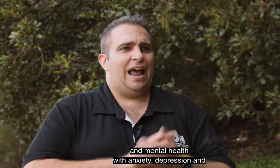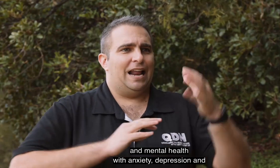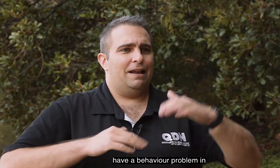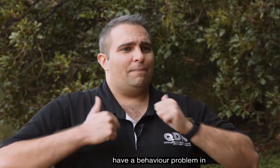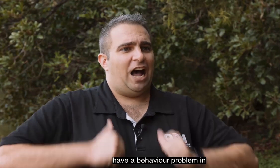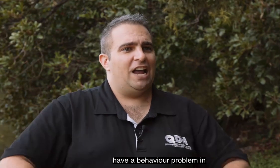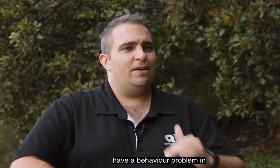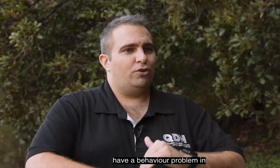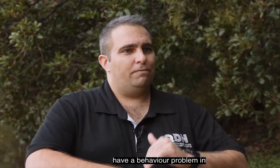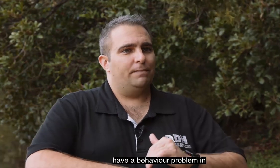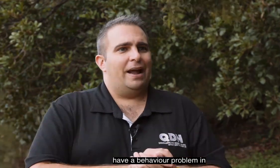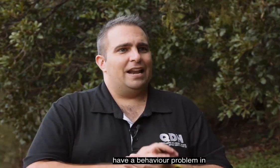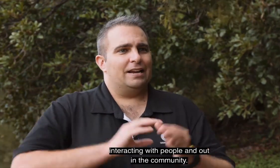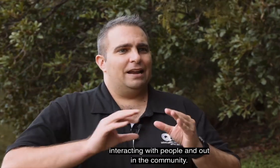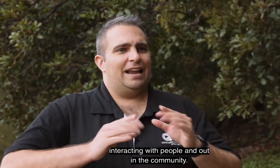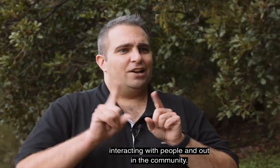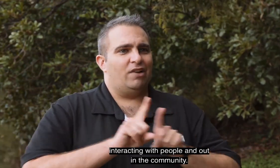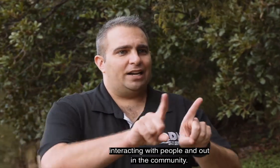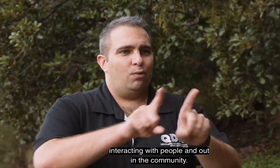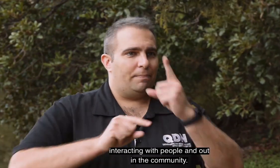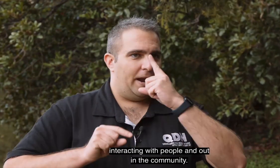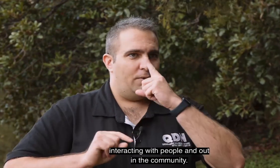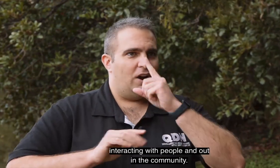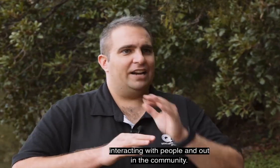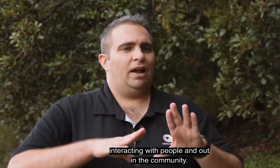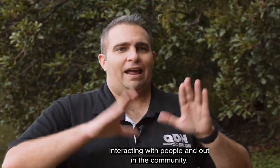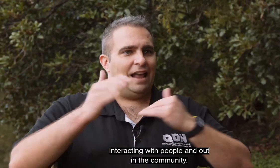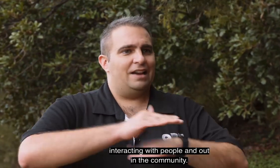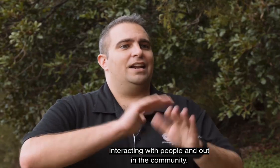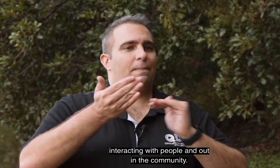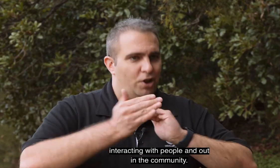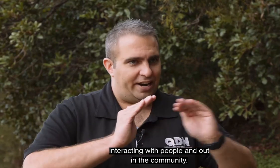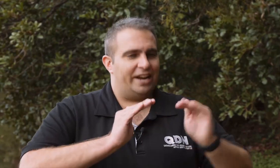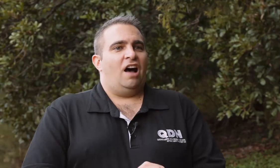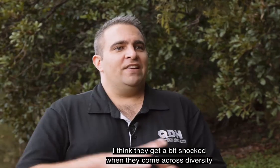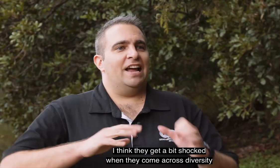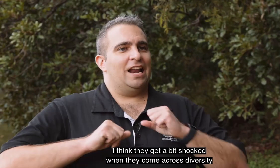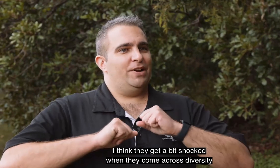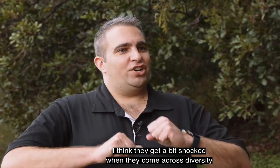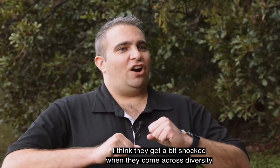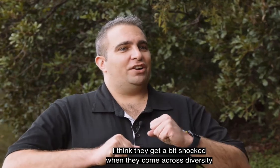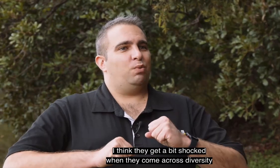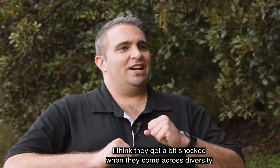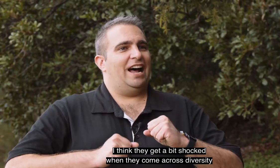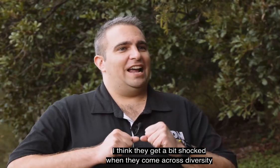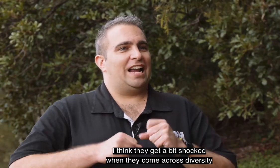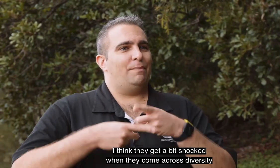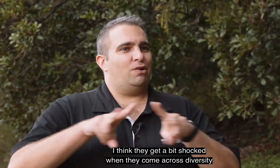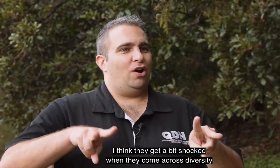had a behaviour problem and interacting with people and out in the community. I think they get a bit shocked when they come across